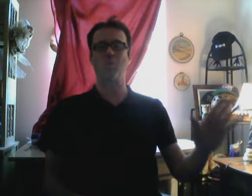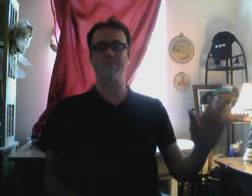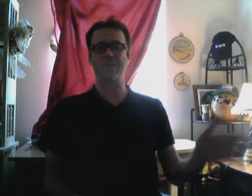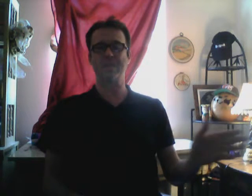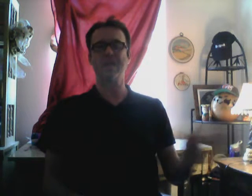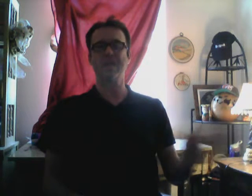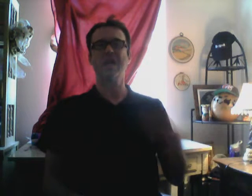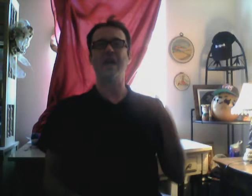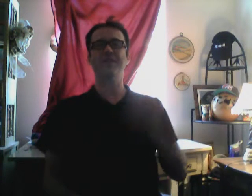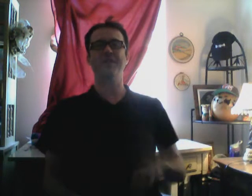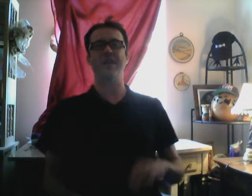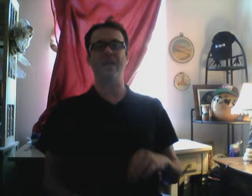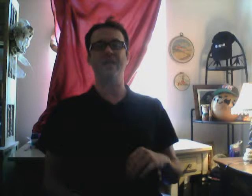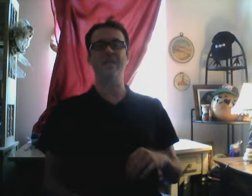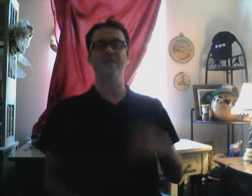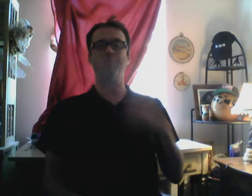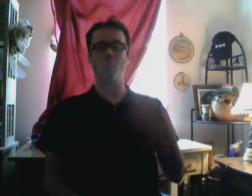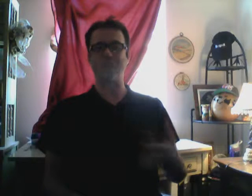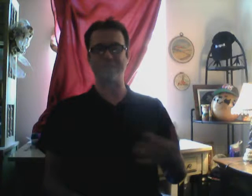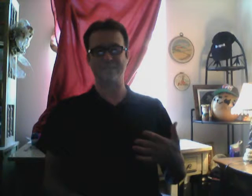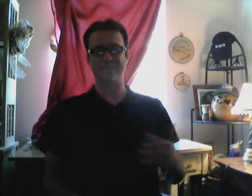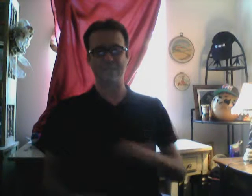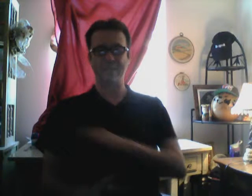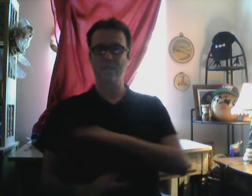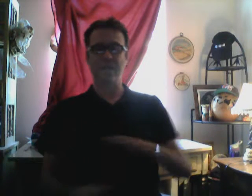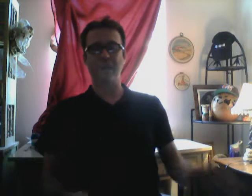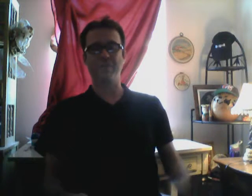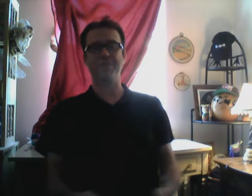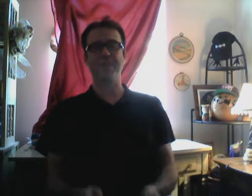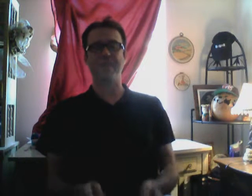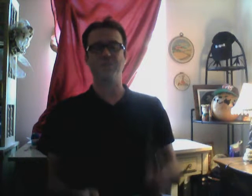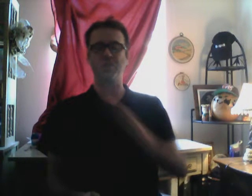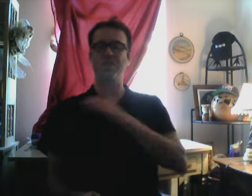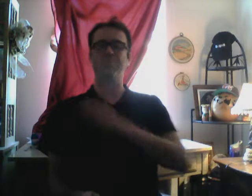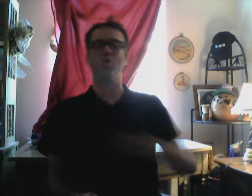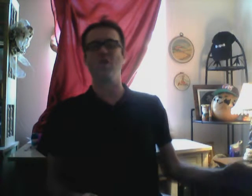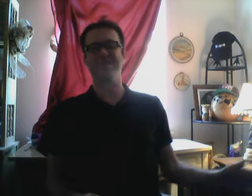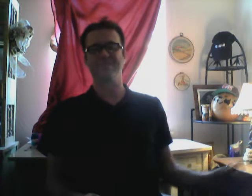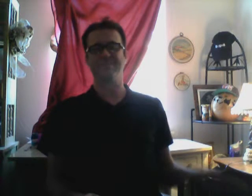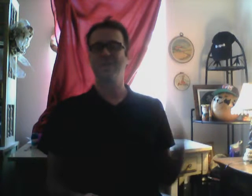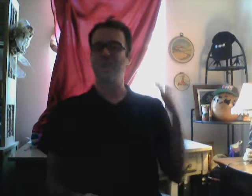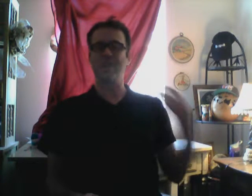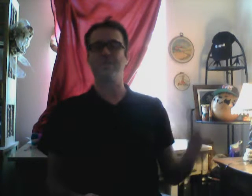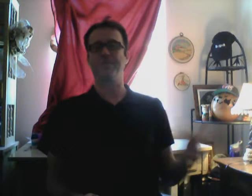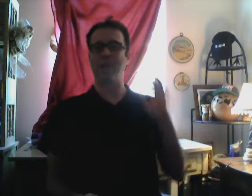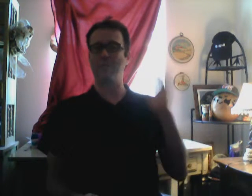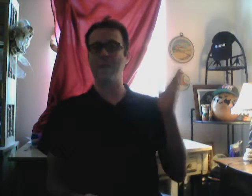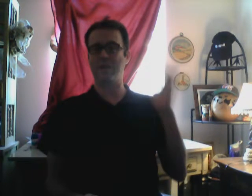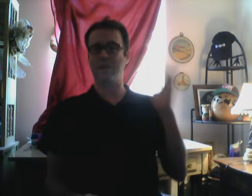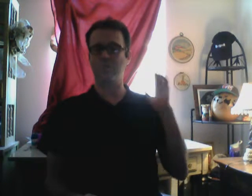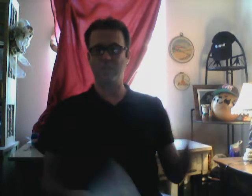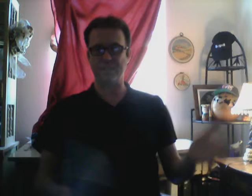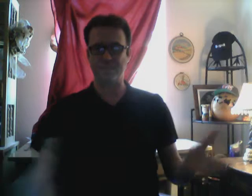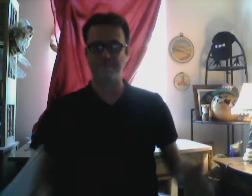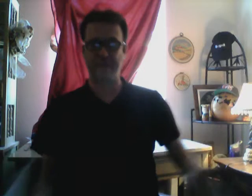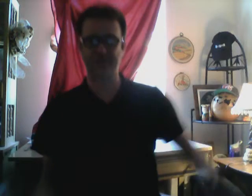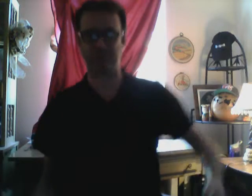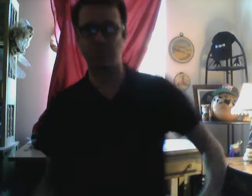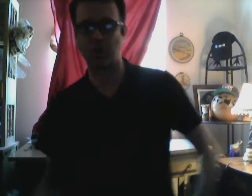than me. Everything. eat. Poison. Everything. drink. Poison. Everything. I matter least. Based upon